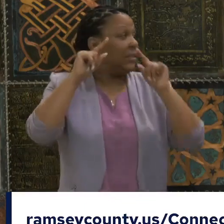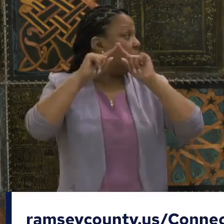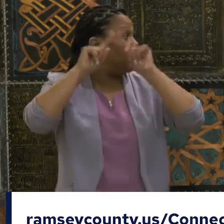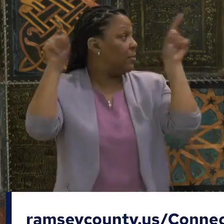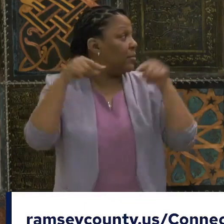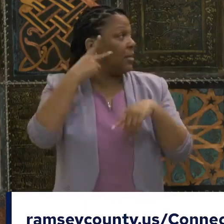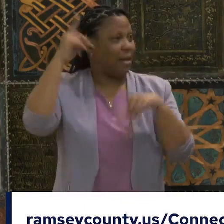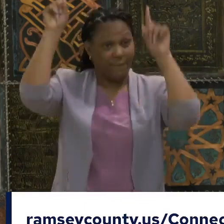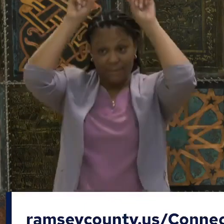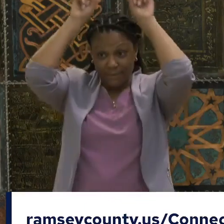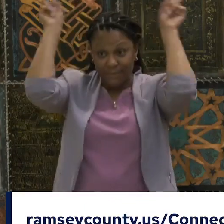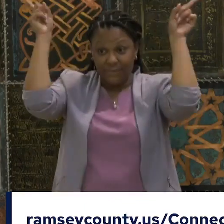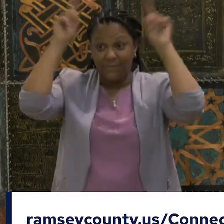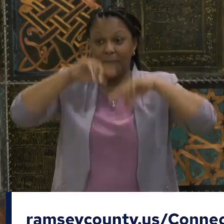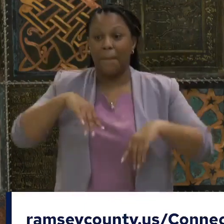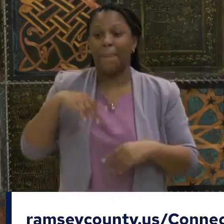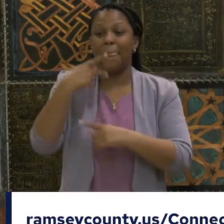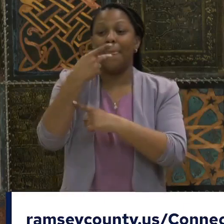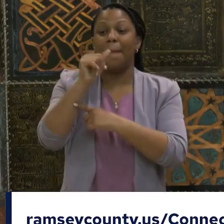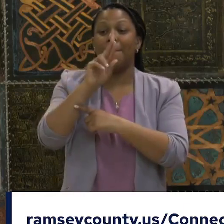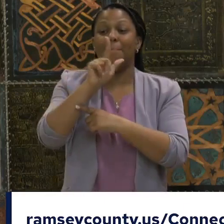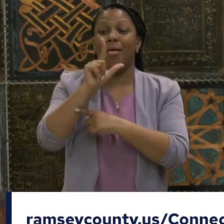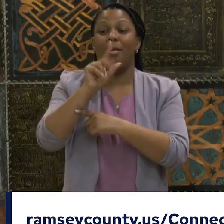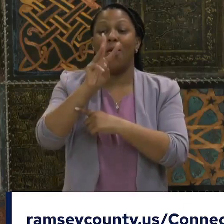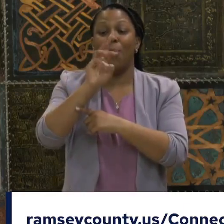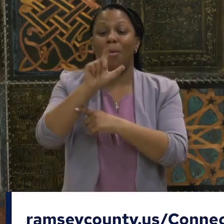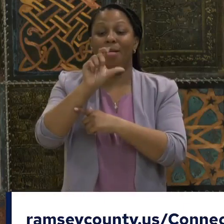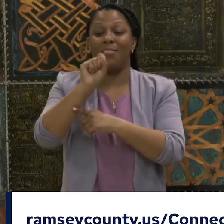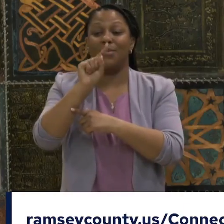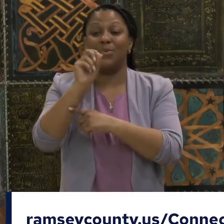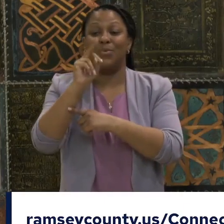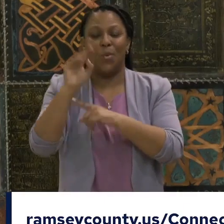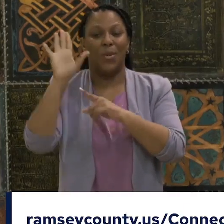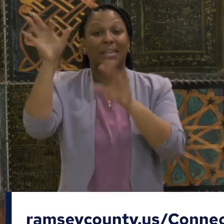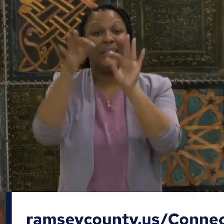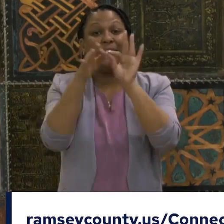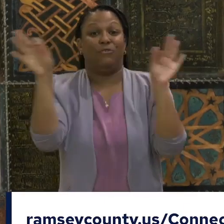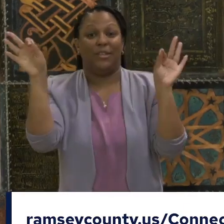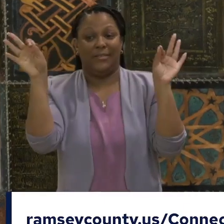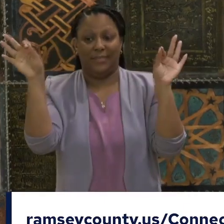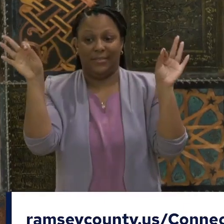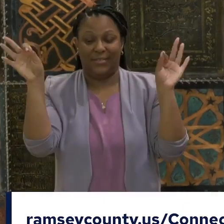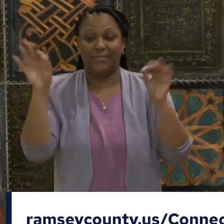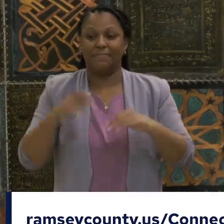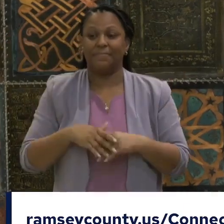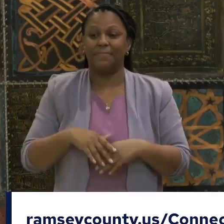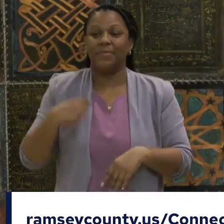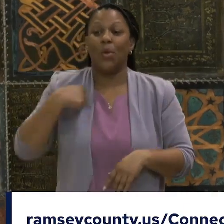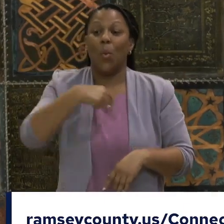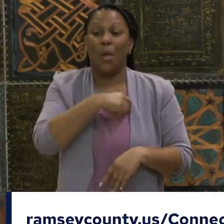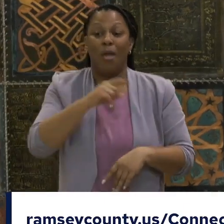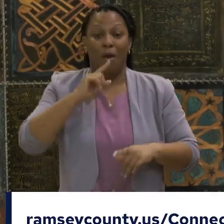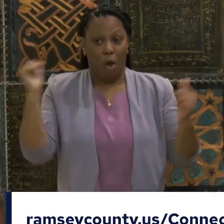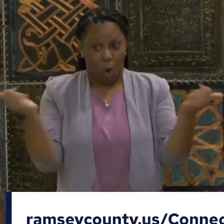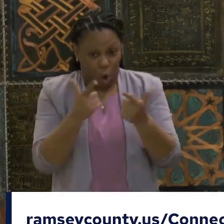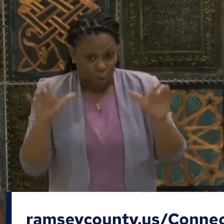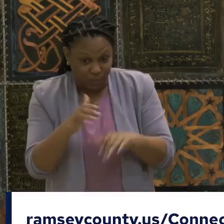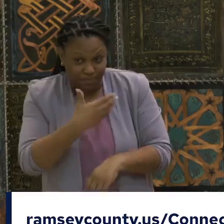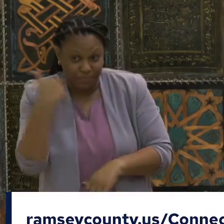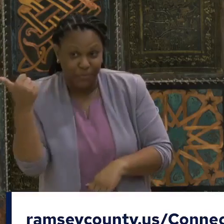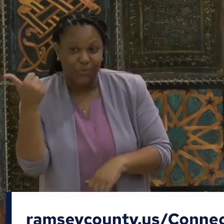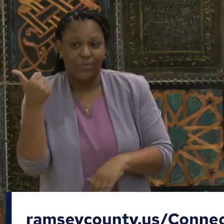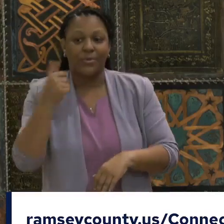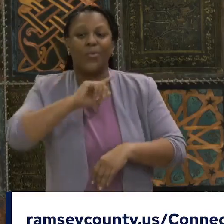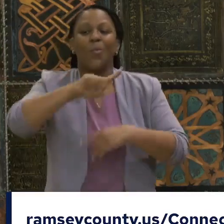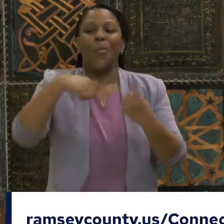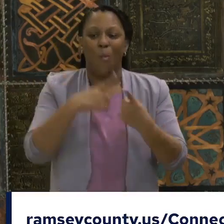better. That's what this is about. This is foundational. There is no equity without digital equity. So